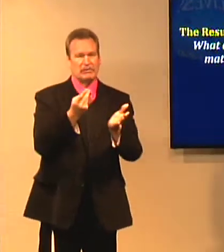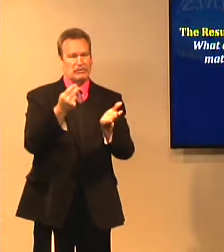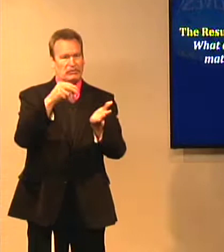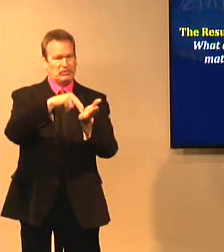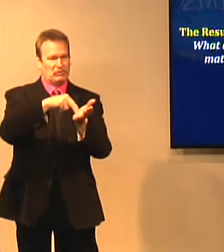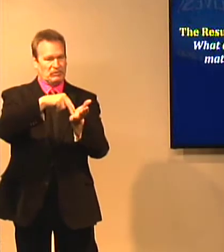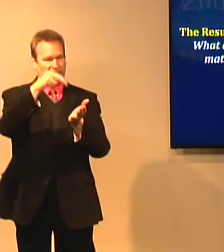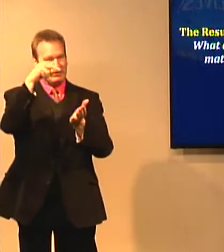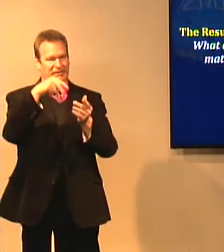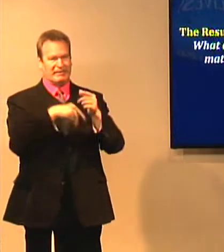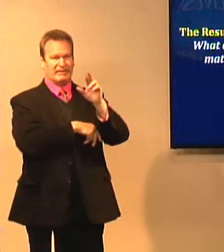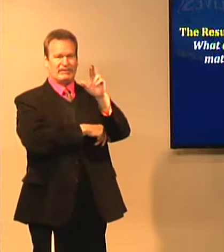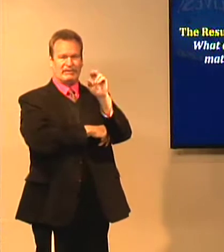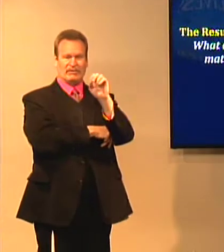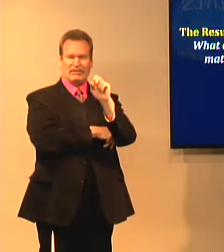we are celebrating the resurrection.